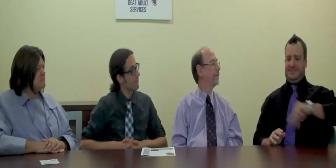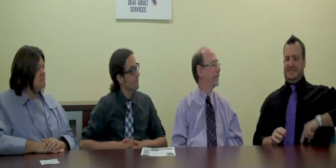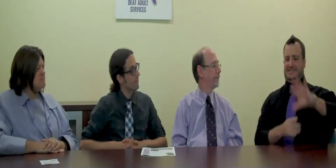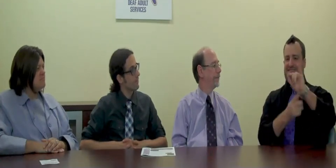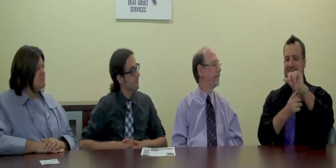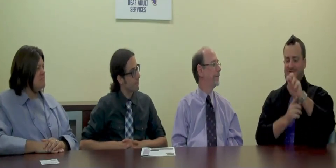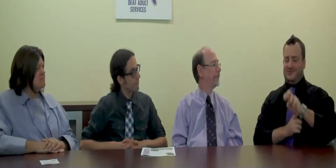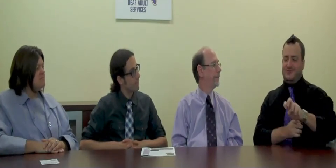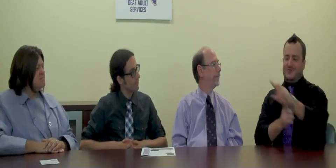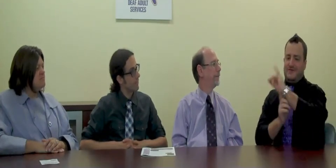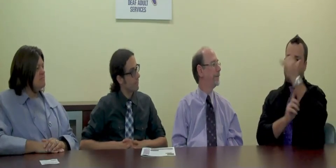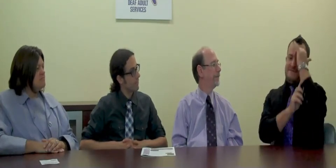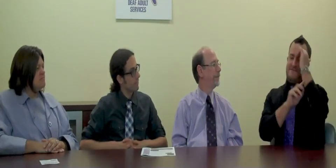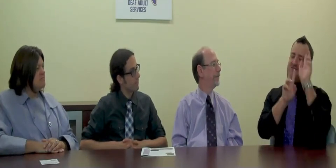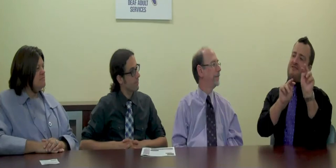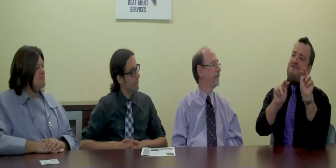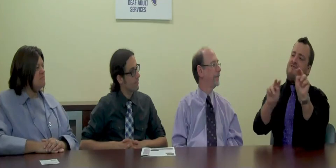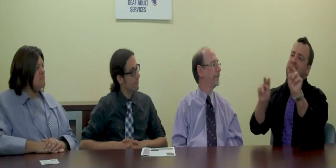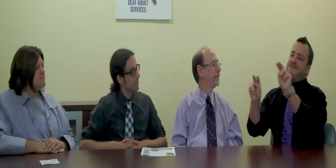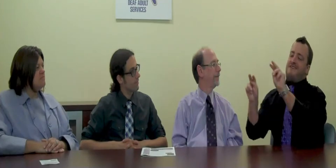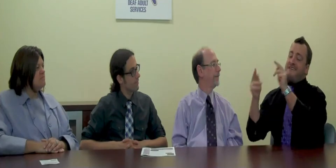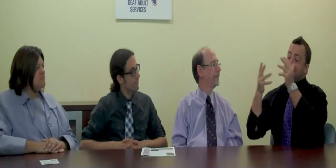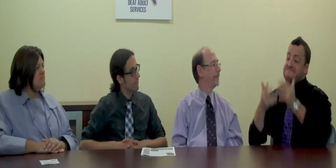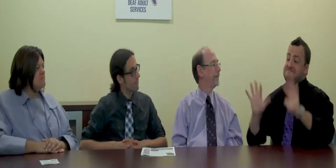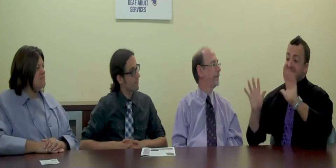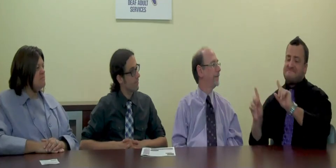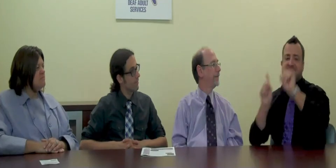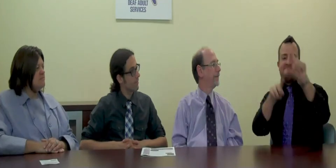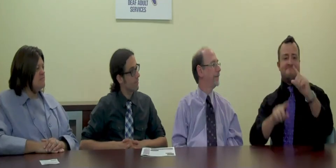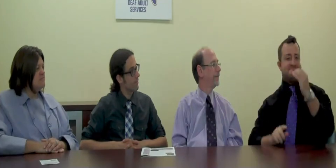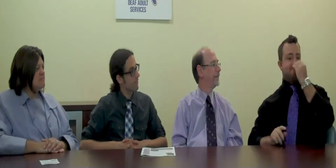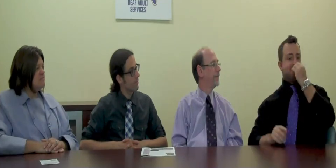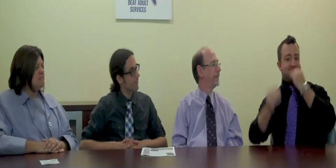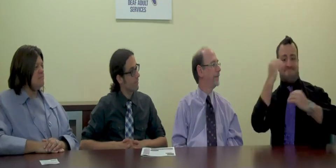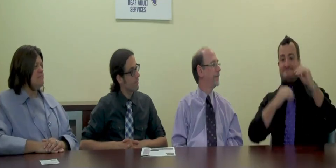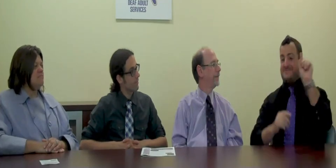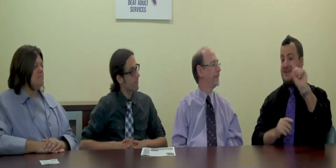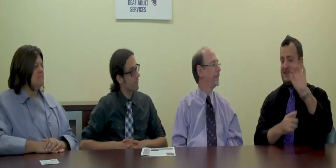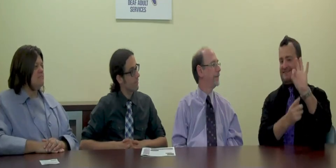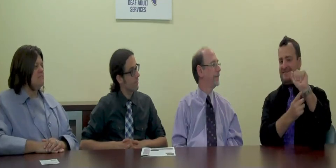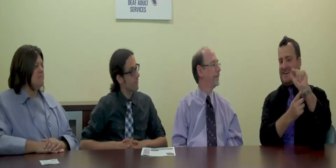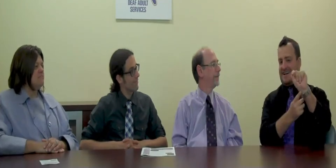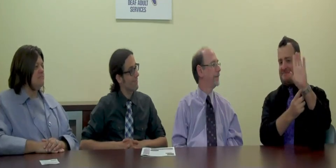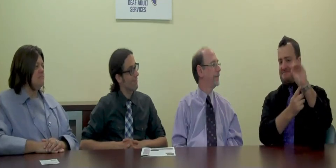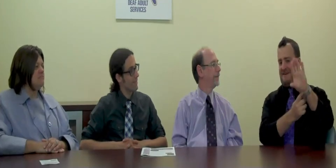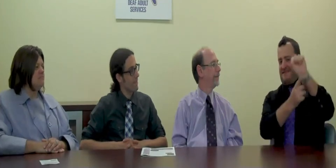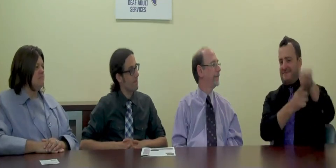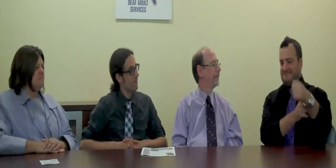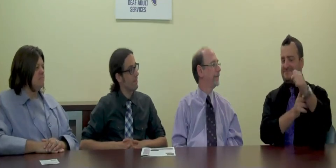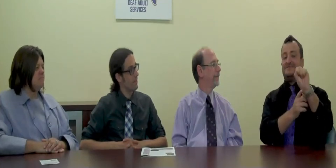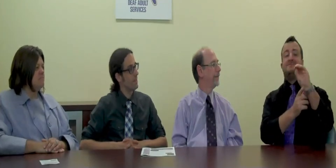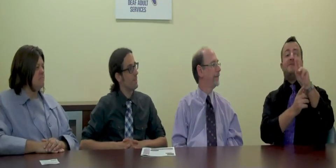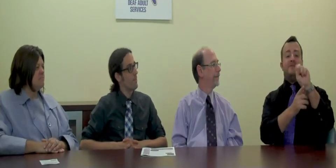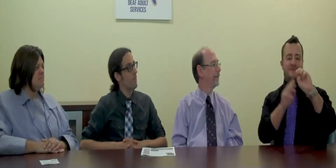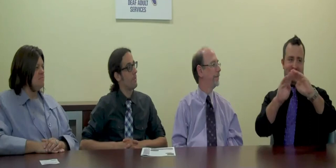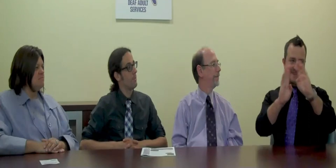interpreted Queen City downtown tour offered by Buffalo Tours and ended with lunch at Fat Bob's Smokehouse.